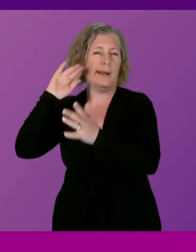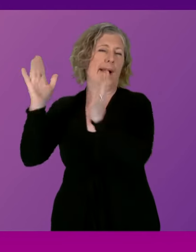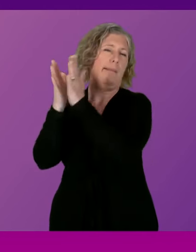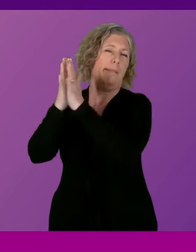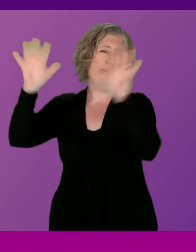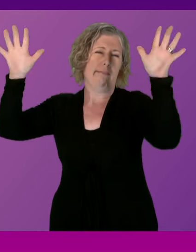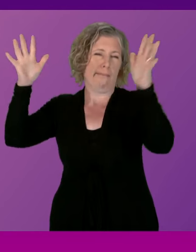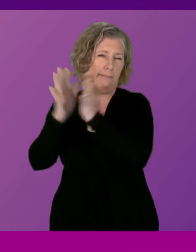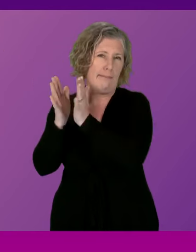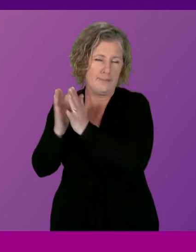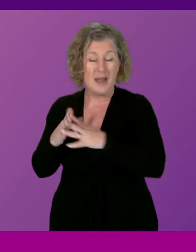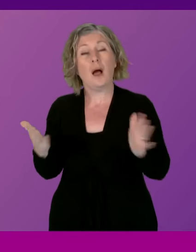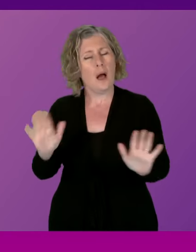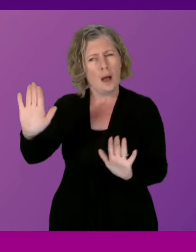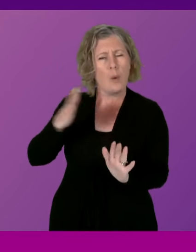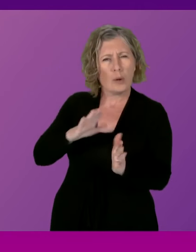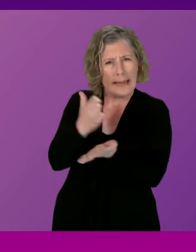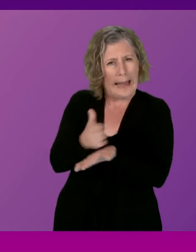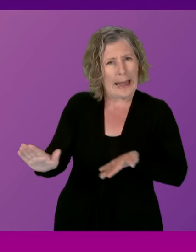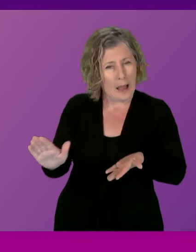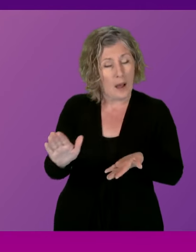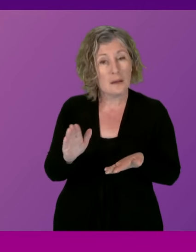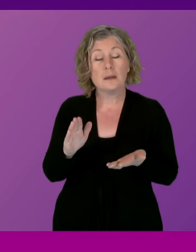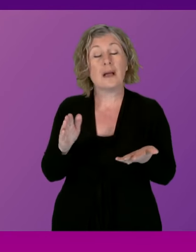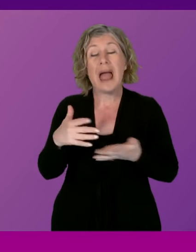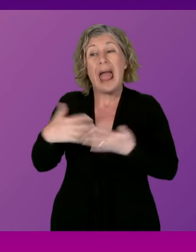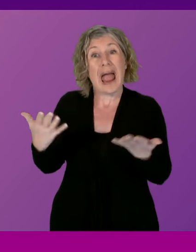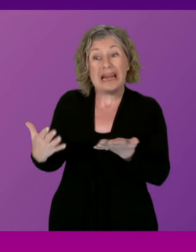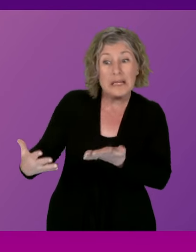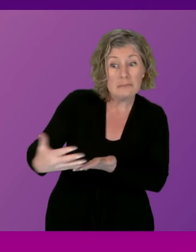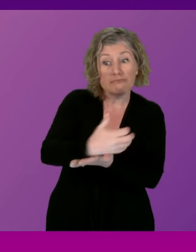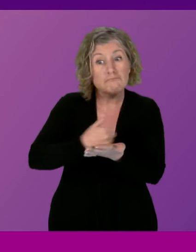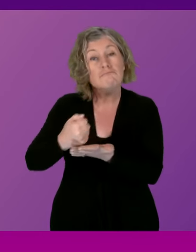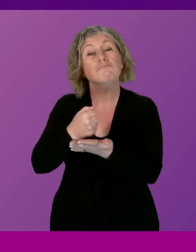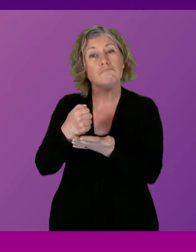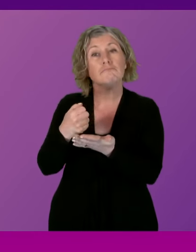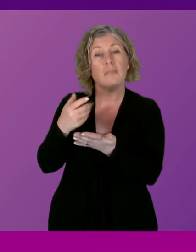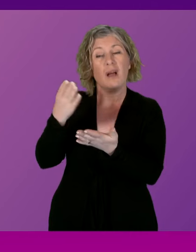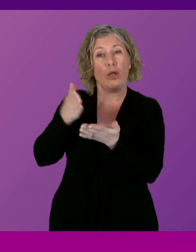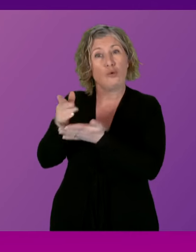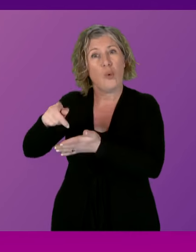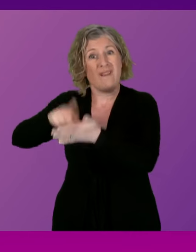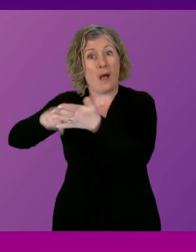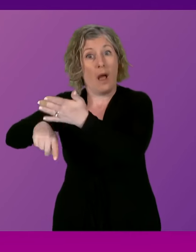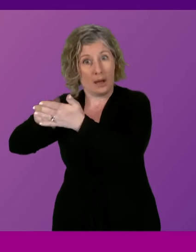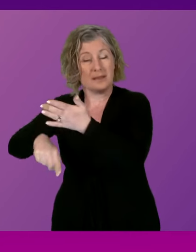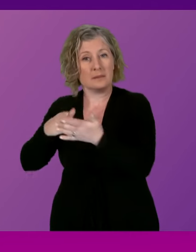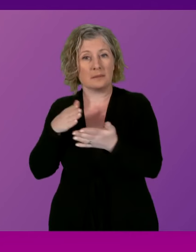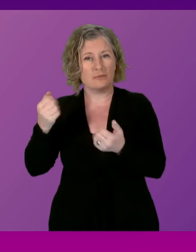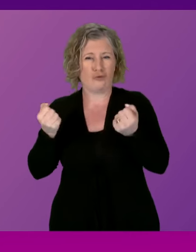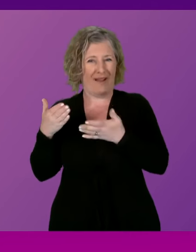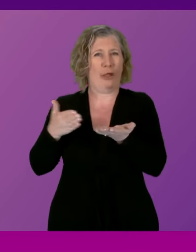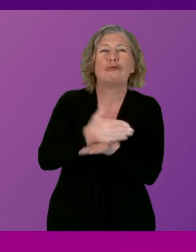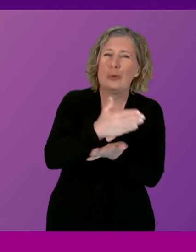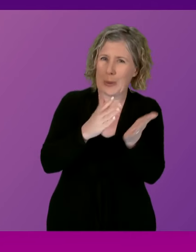Let's also be absolutely clear that when it comes to all revenue above that incurred in running the LEZ scheme itself